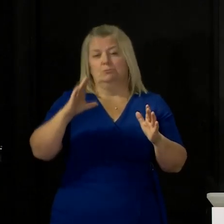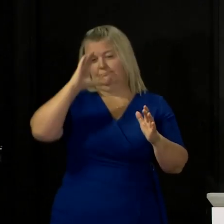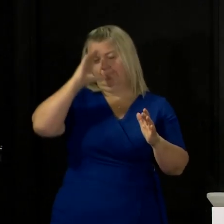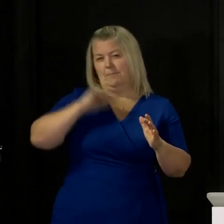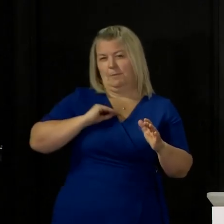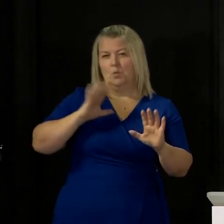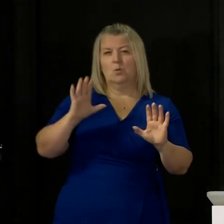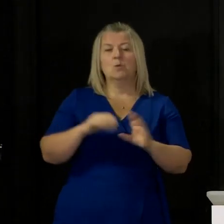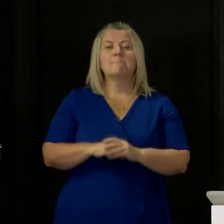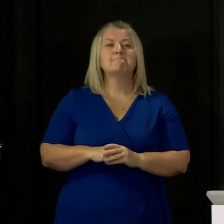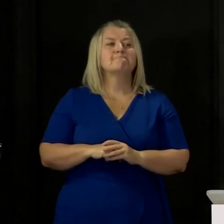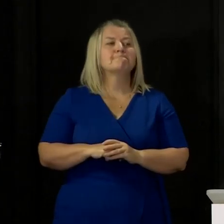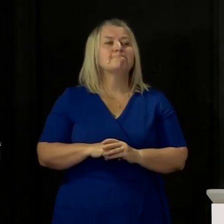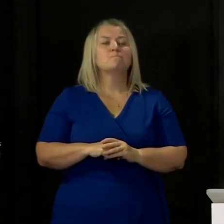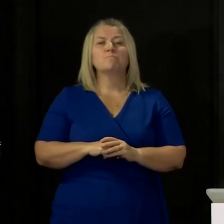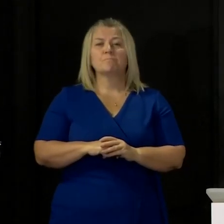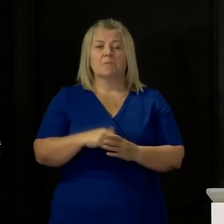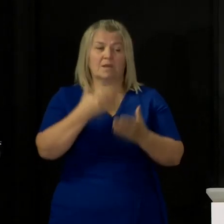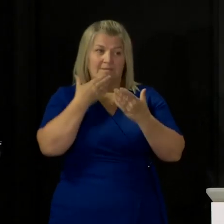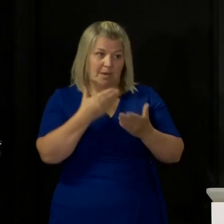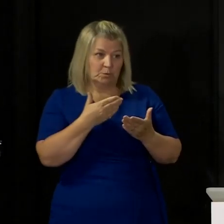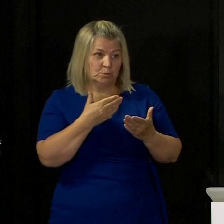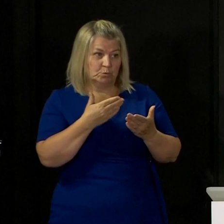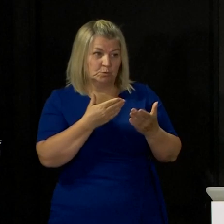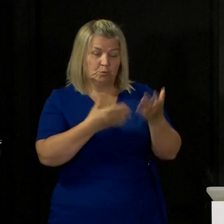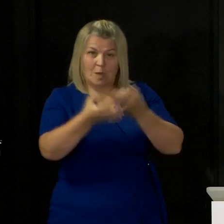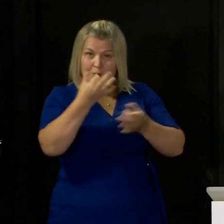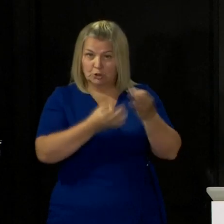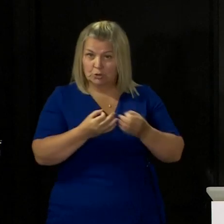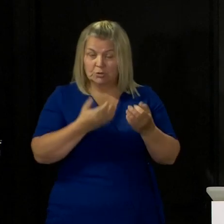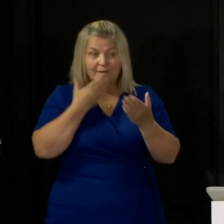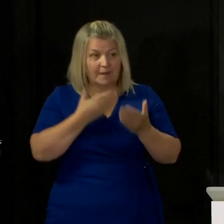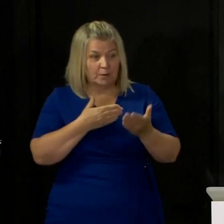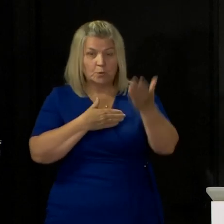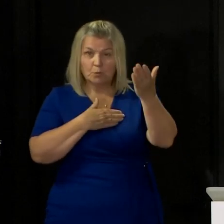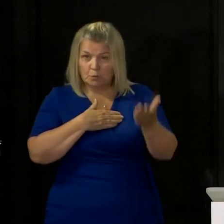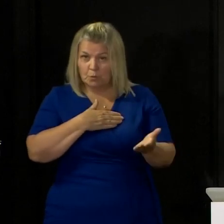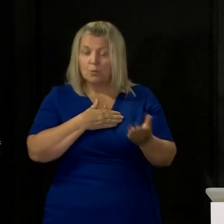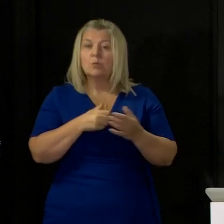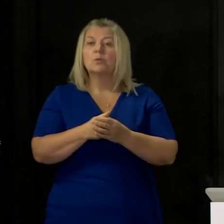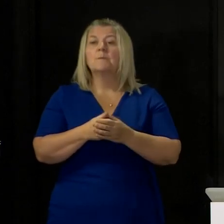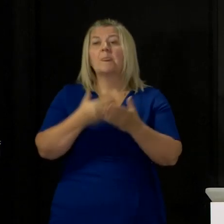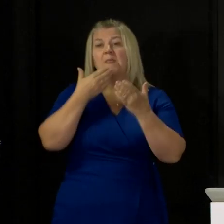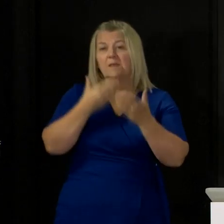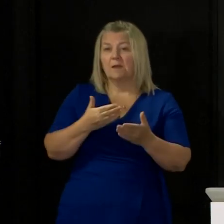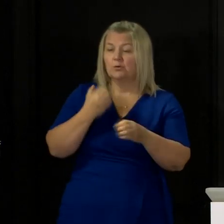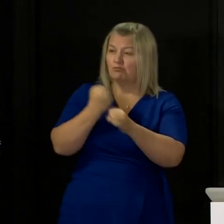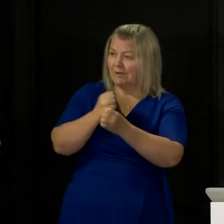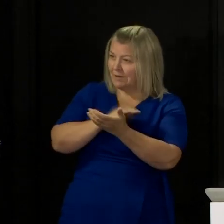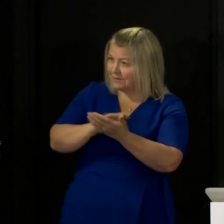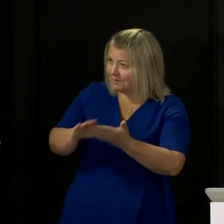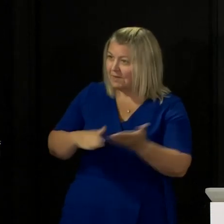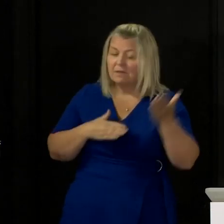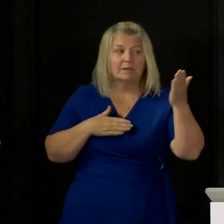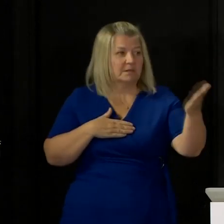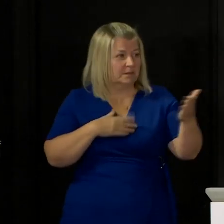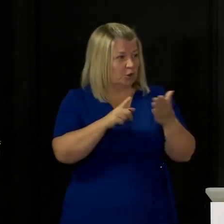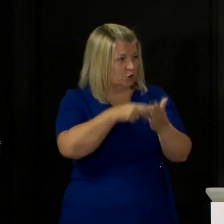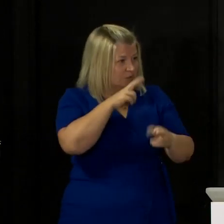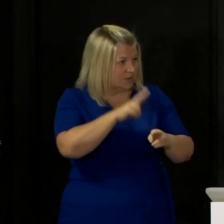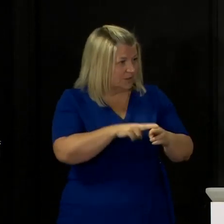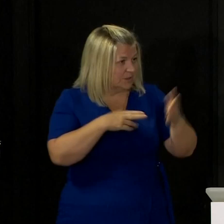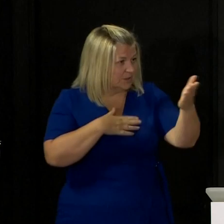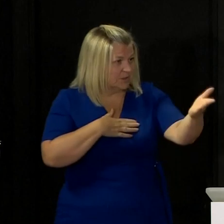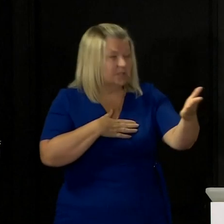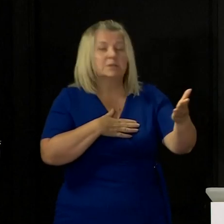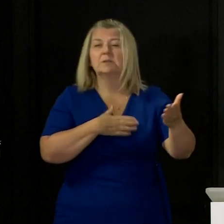in advance and my thanks to the journalists for asking those questions thanks to Gregor and to Jean for helping me answer